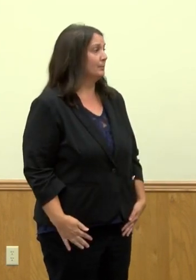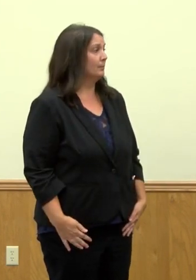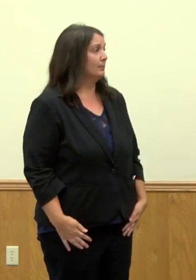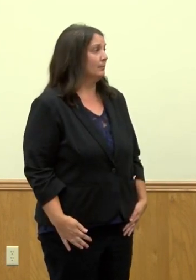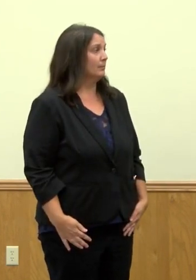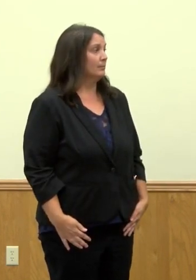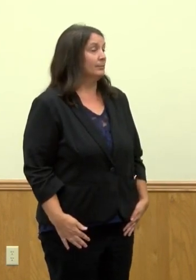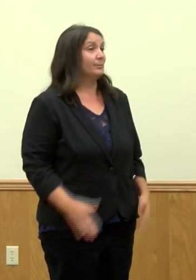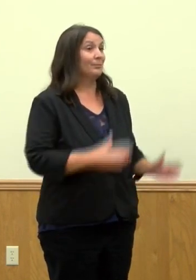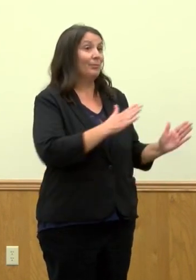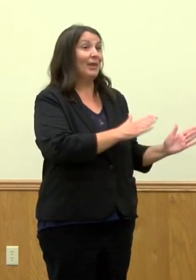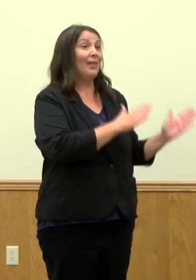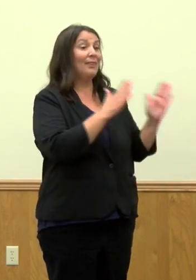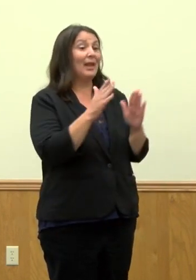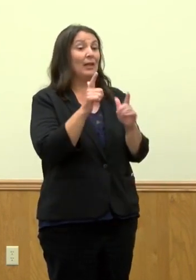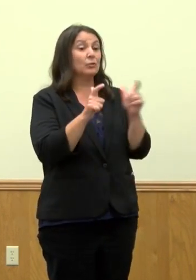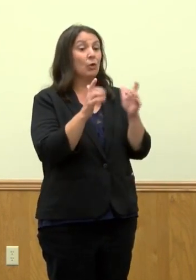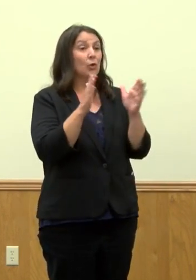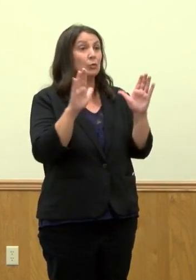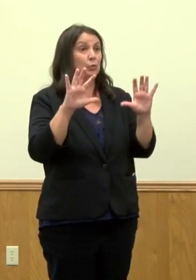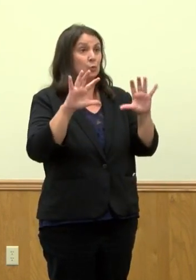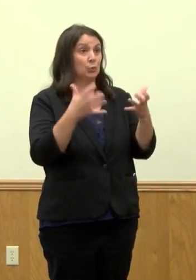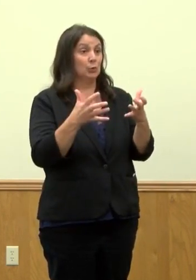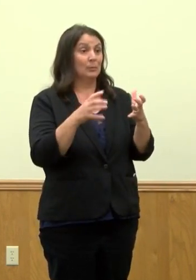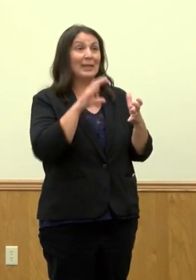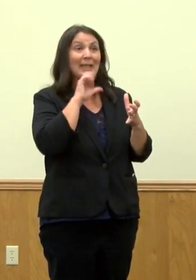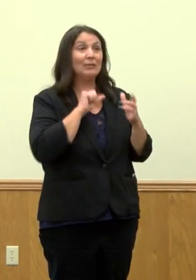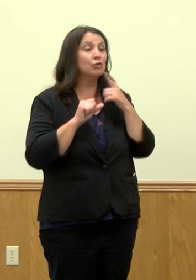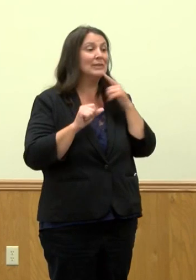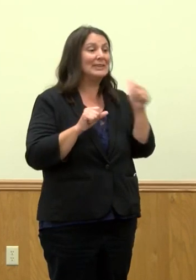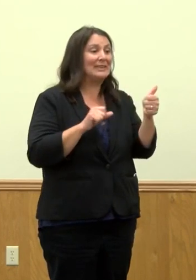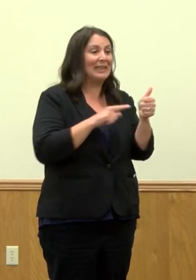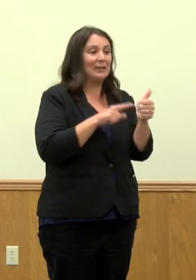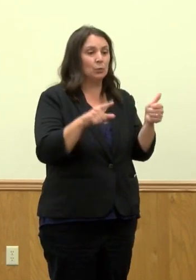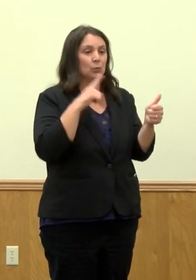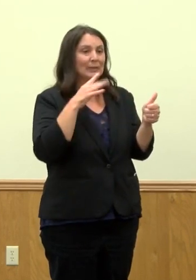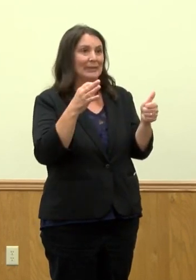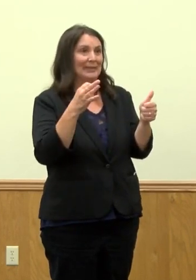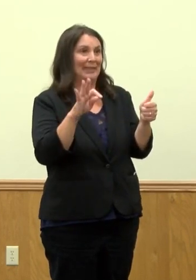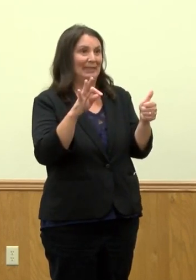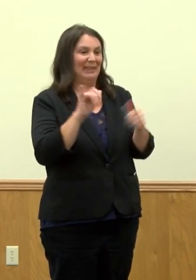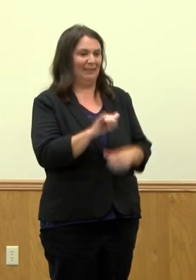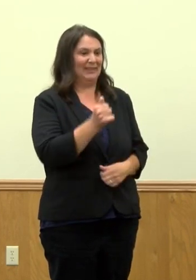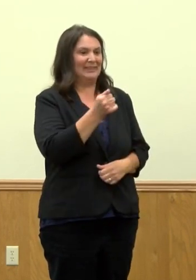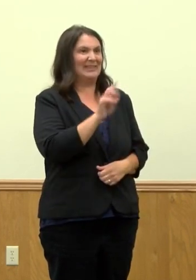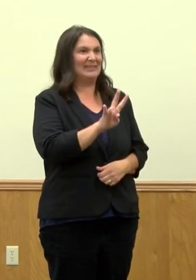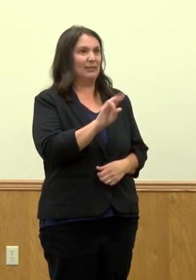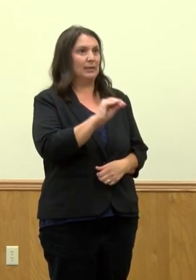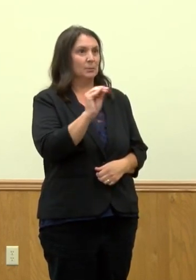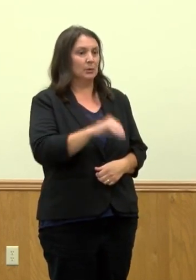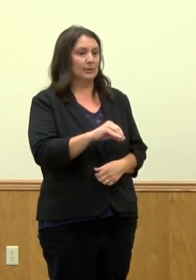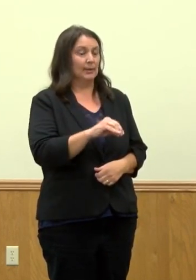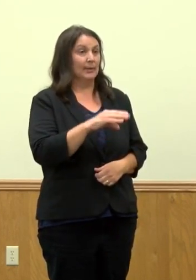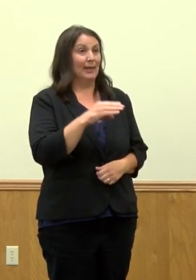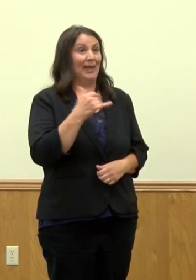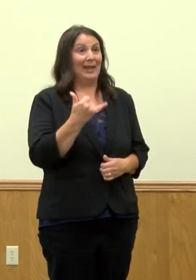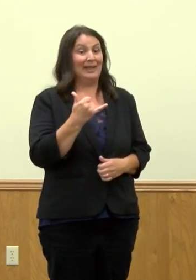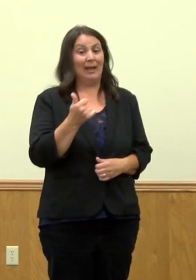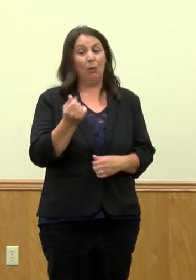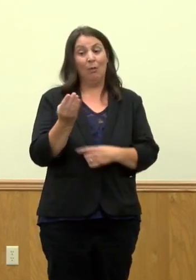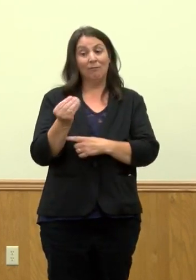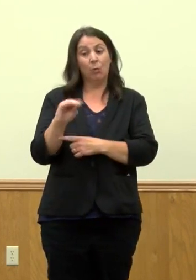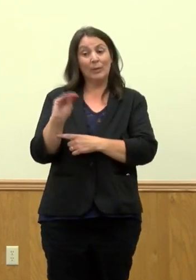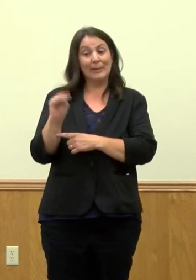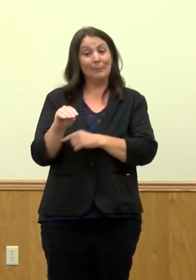The next largest group is our 10 to 19, which is at 17%, and then sitting at 14